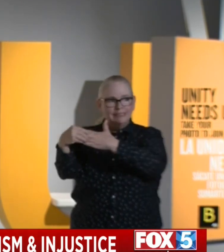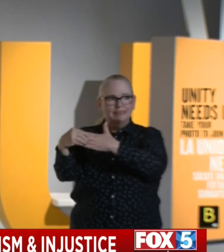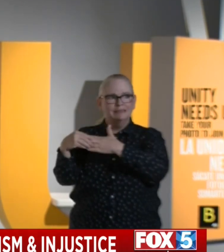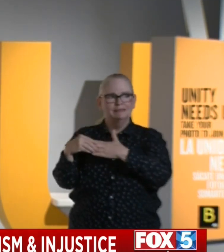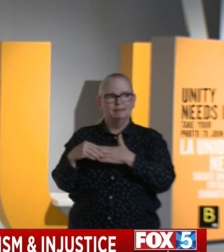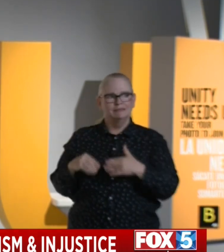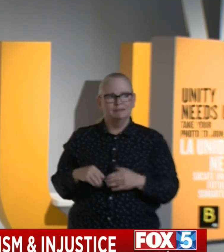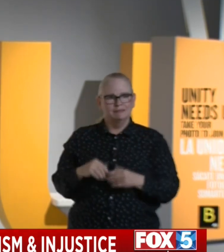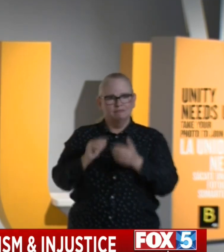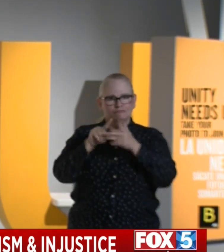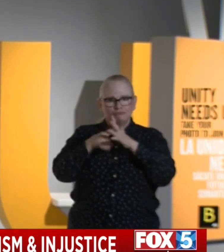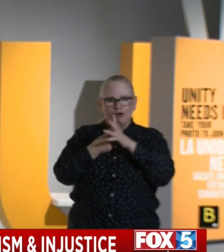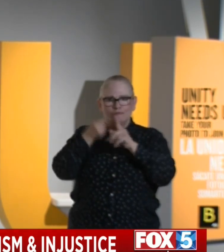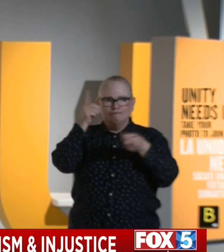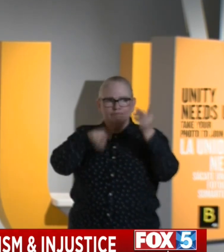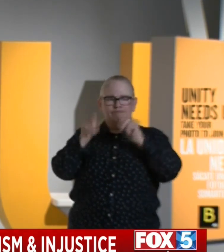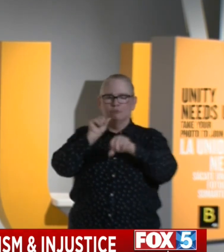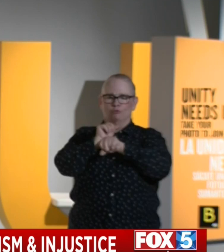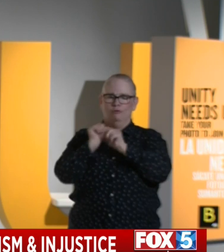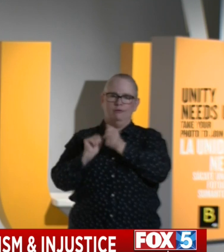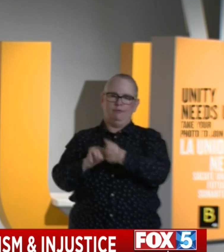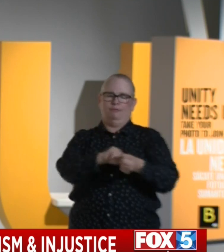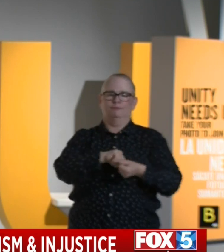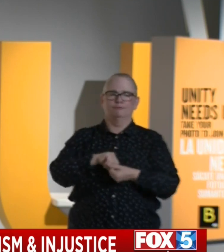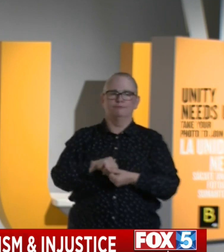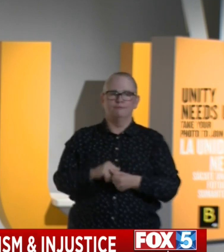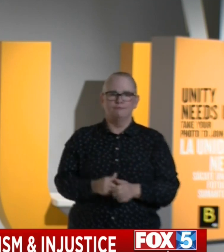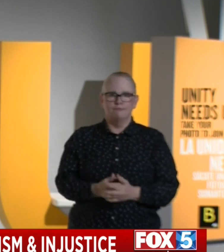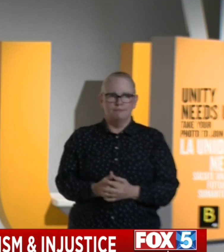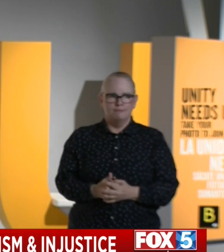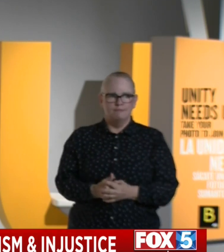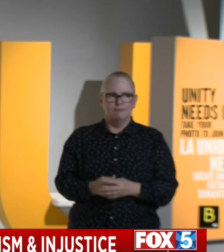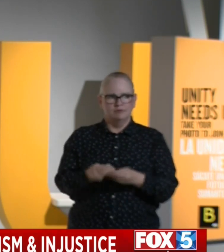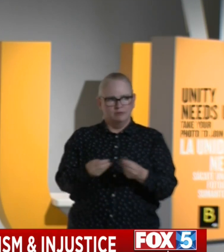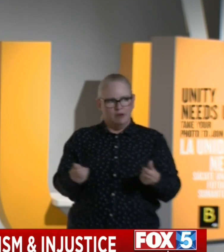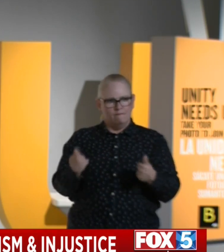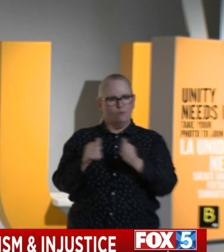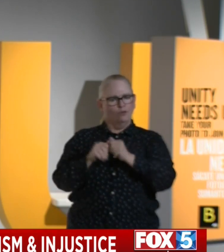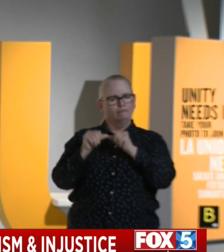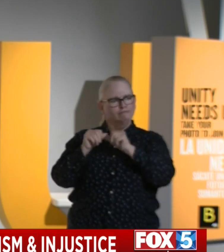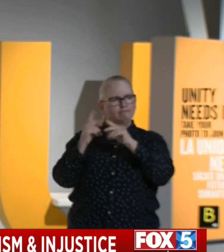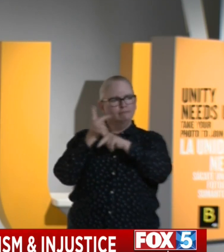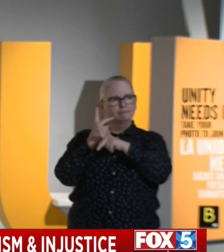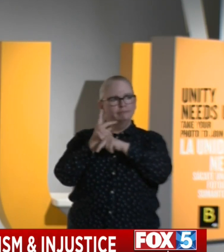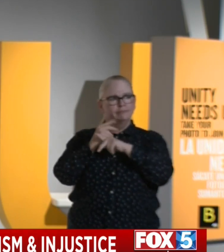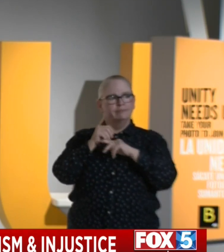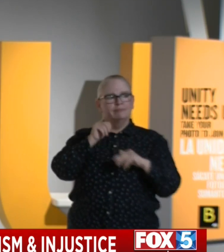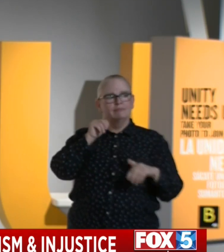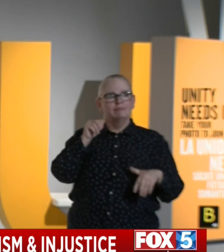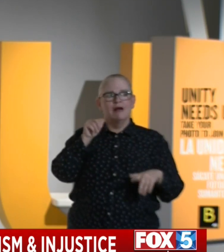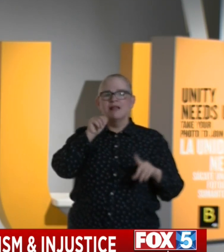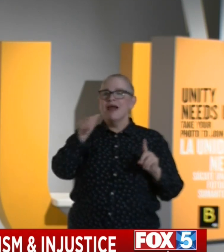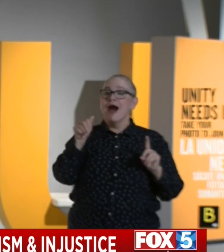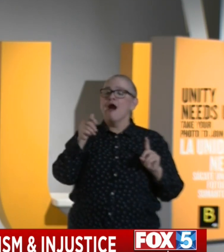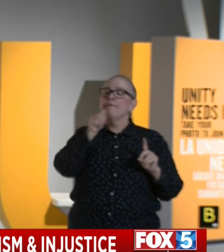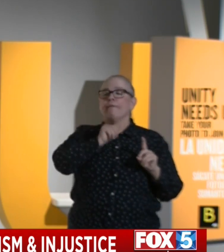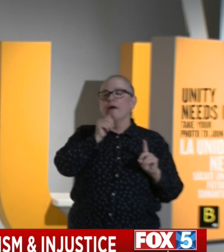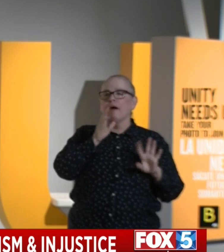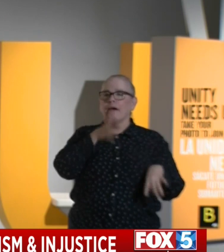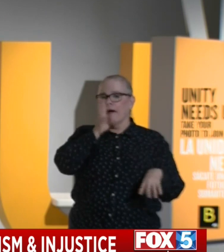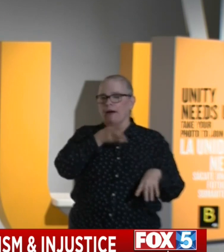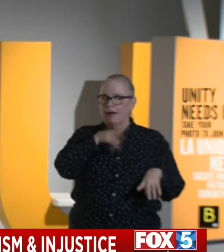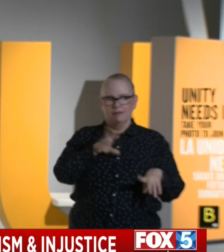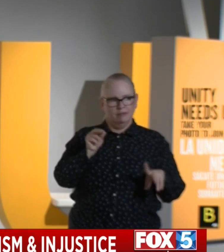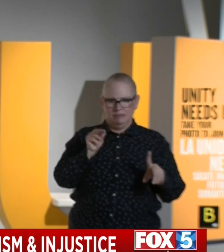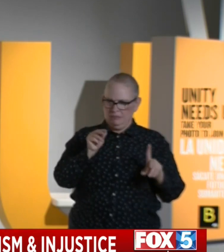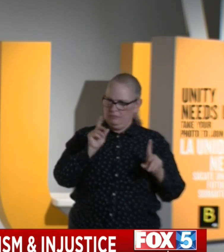but with resolve and a commitment and a persistence, not patience, that is demanding of this moment. And